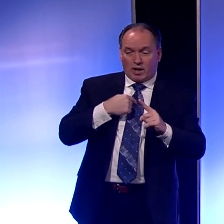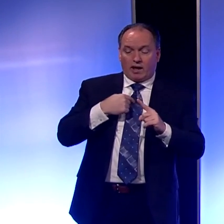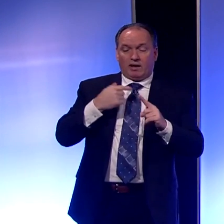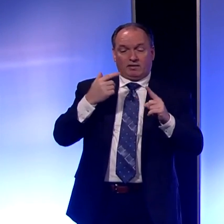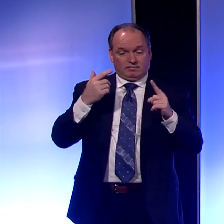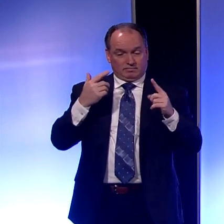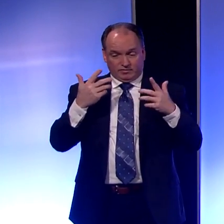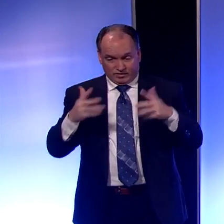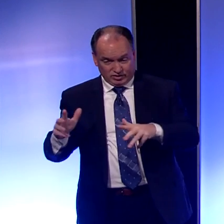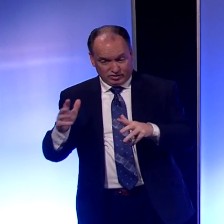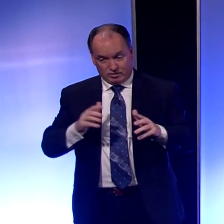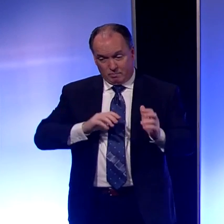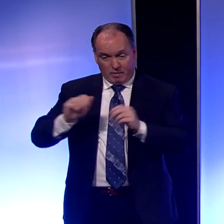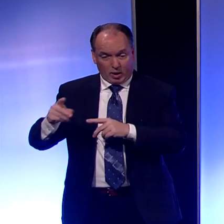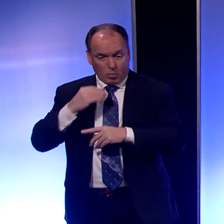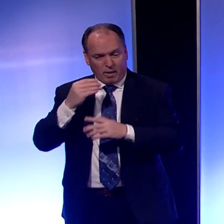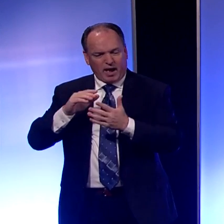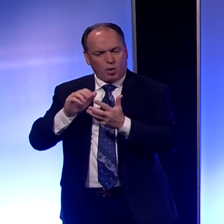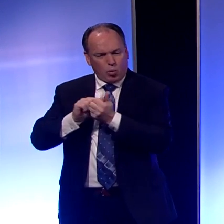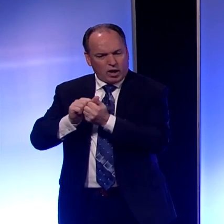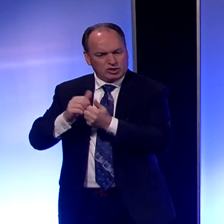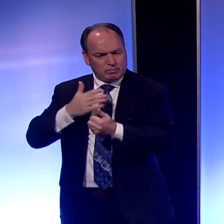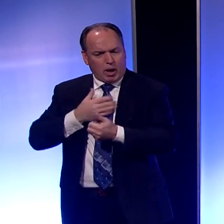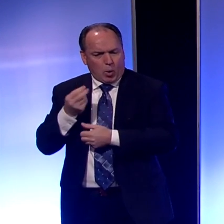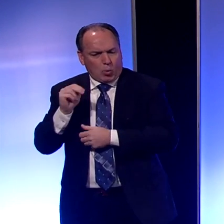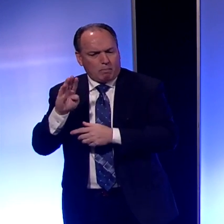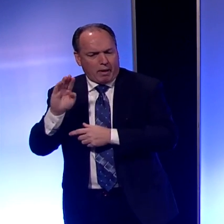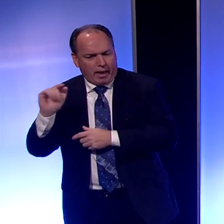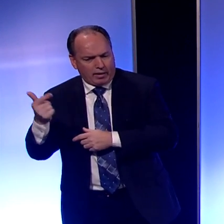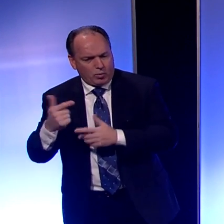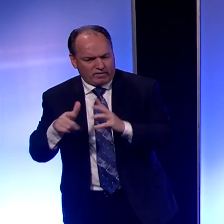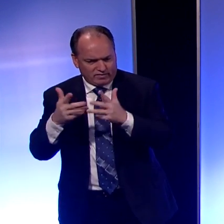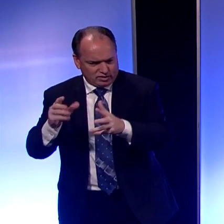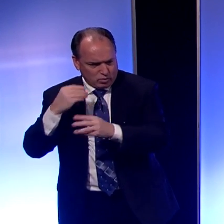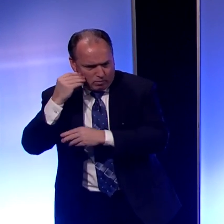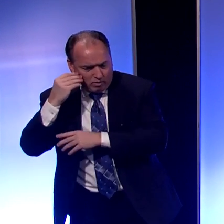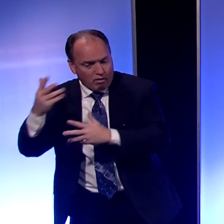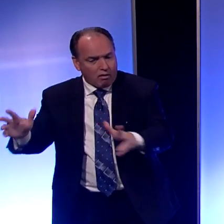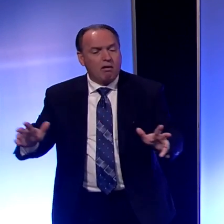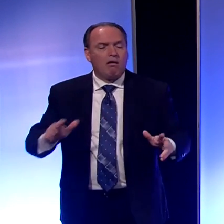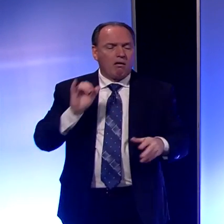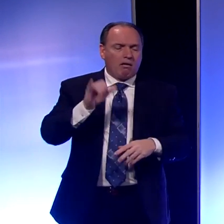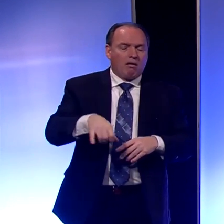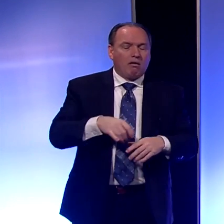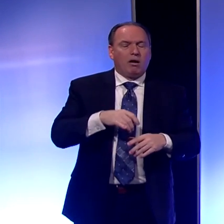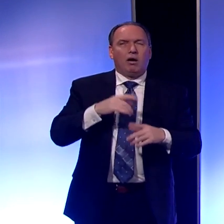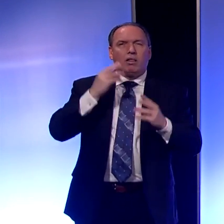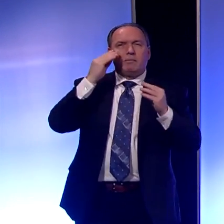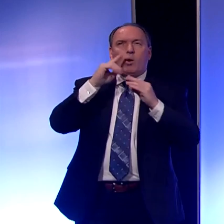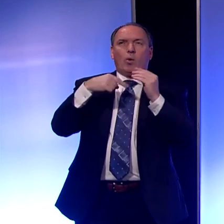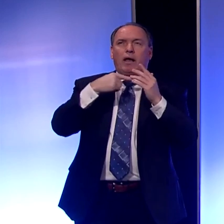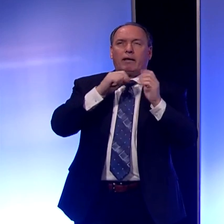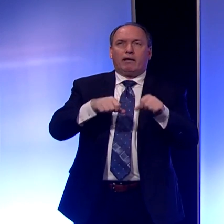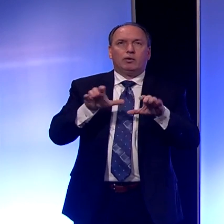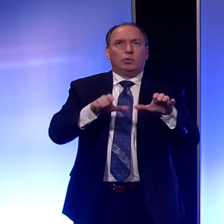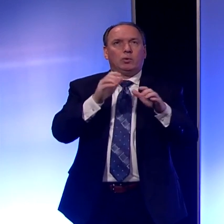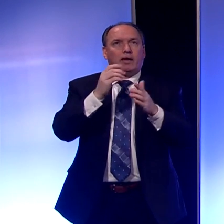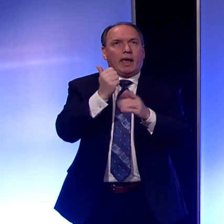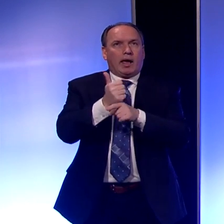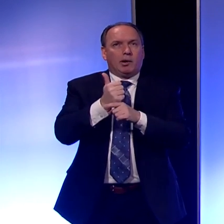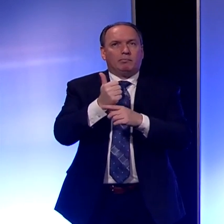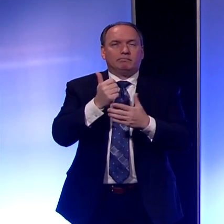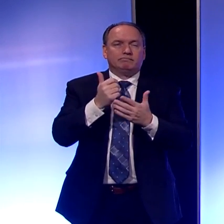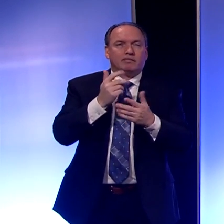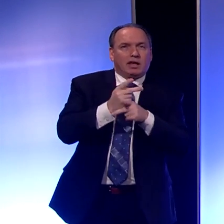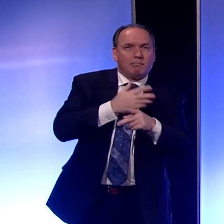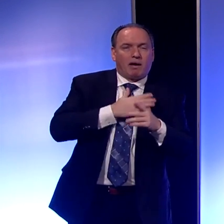machine and I washed them. So, I'm trying to think myself of what I need to do to keep myself and my family safe. And those are the kind of tips that I'd like